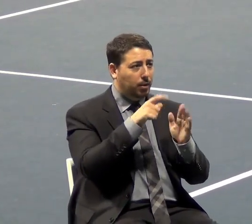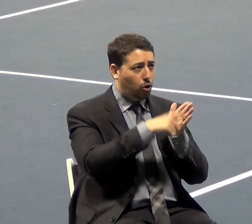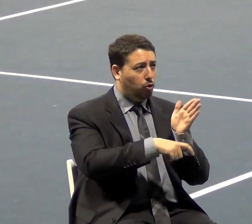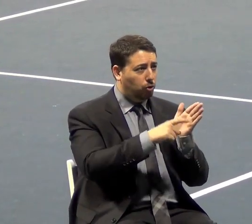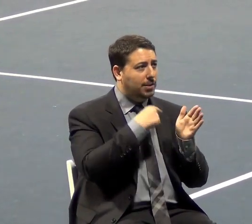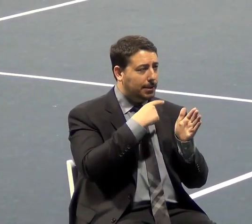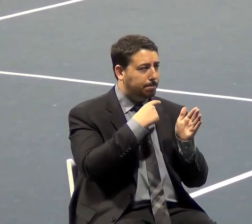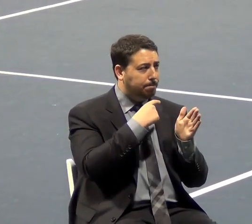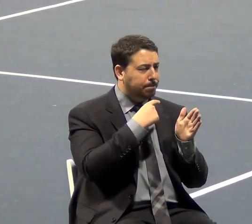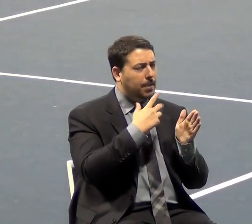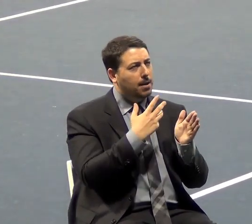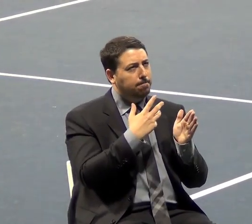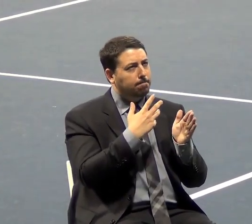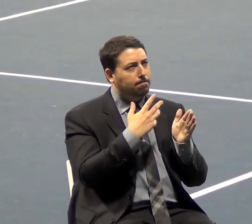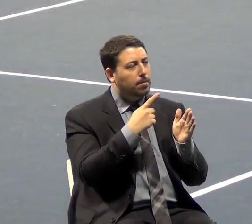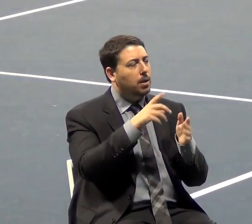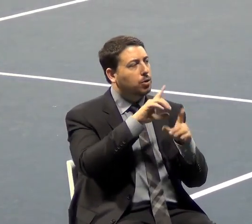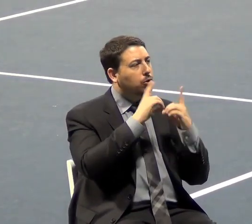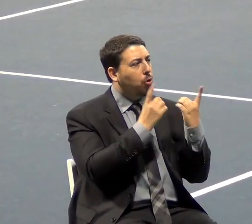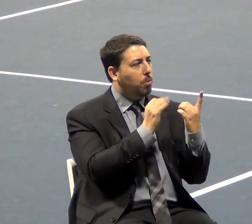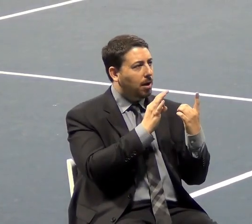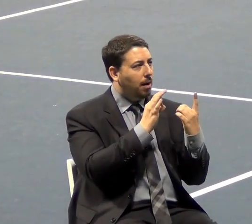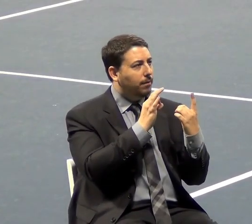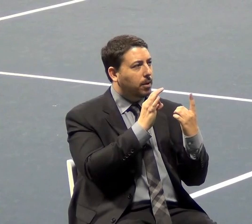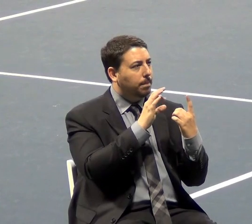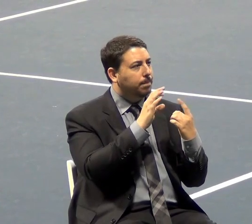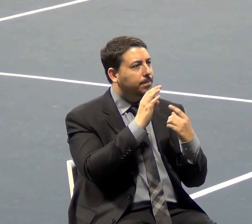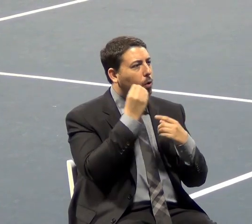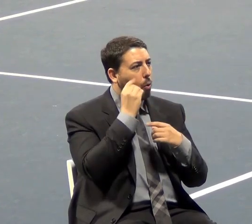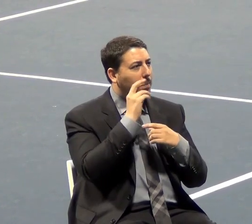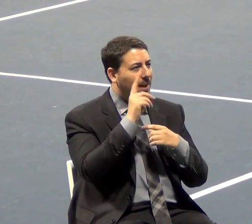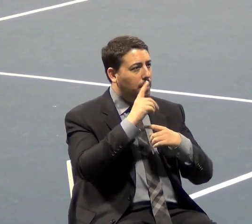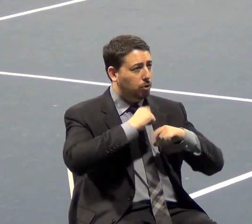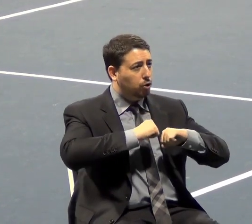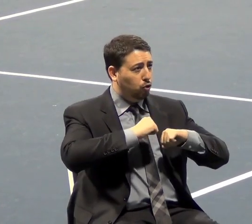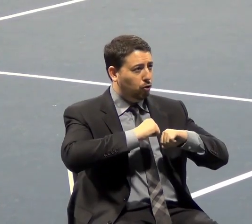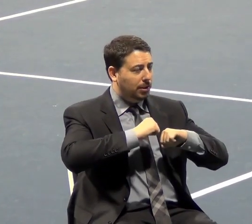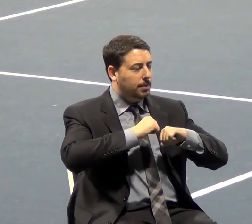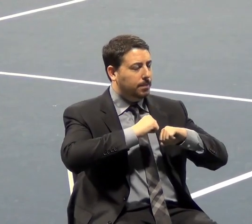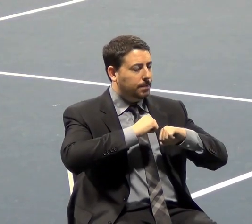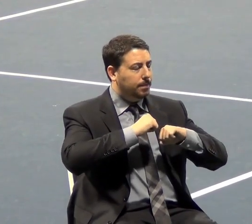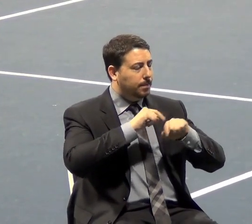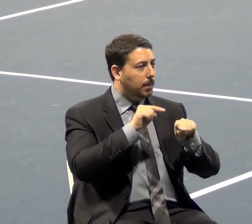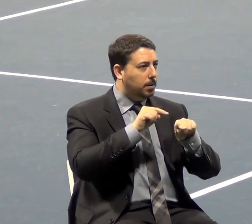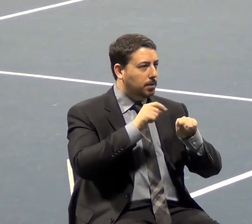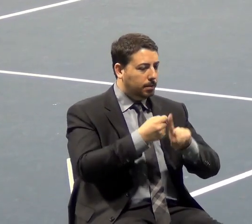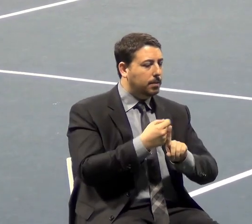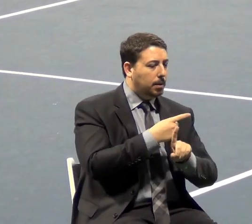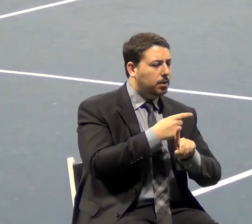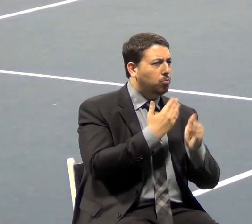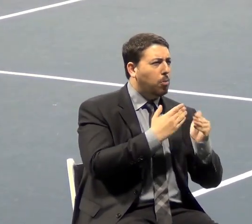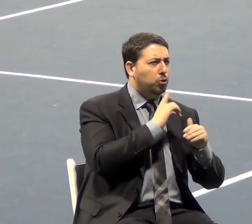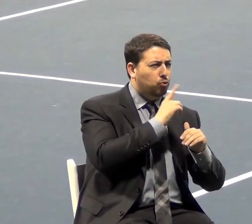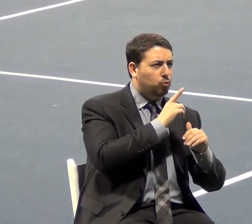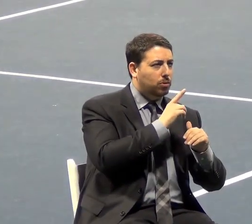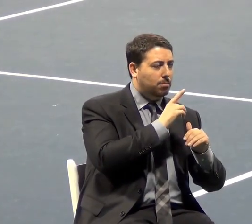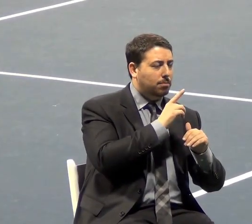Department of Homeland Security has sent out an order, and this is probably true that they actually have, they sent out an order